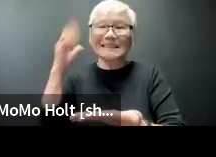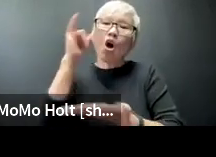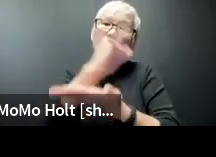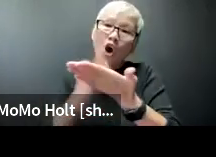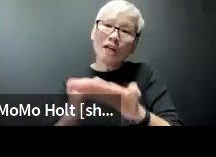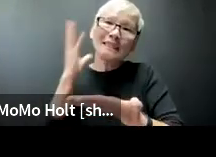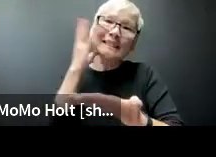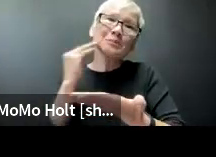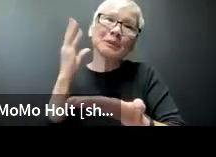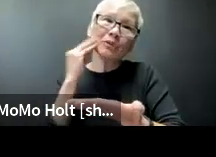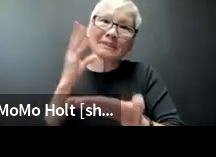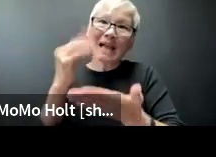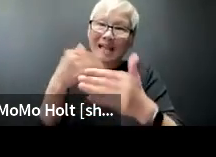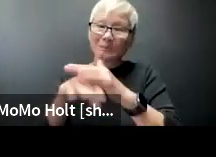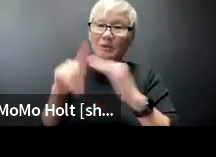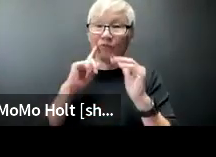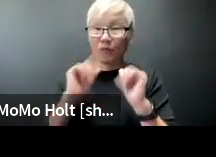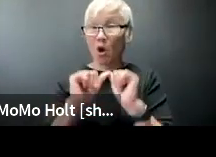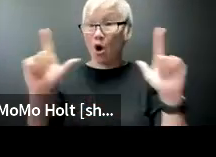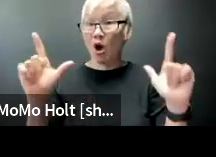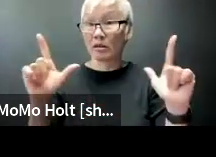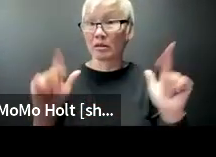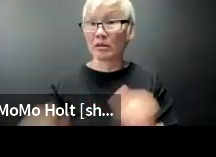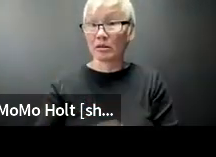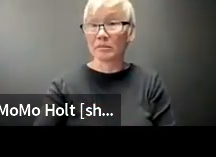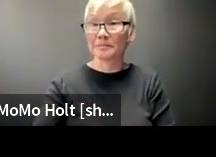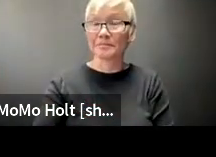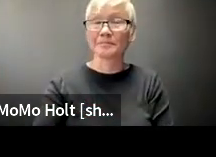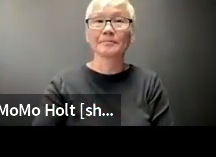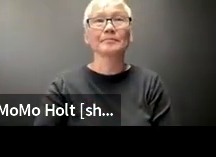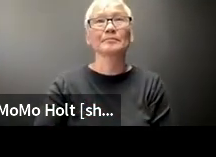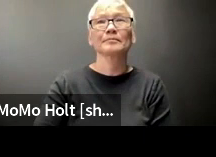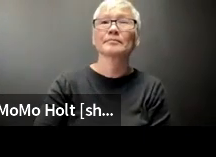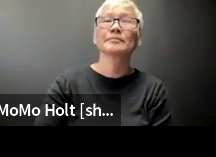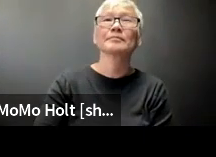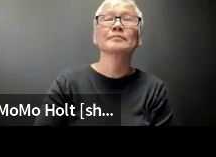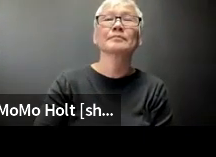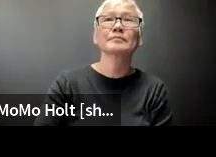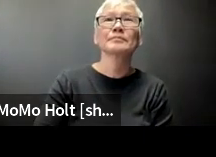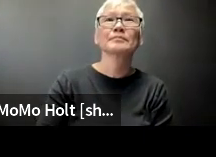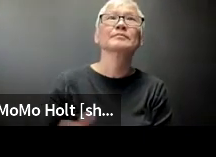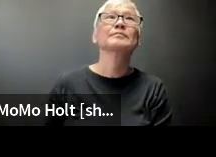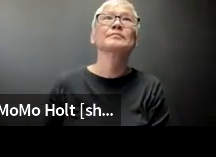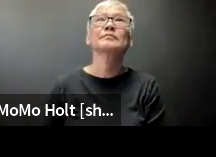UI can help us create a best art experience for all.